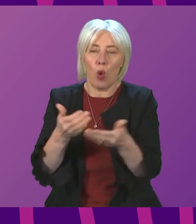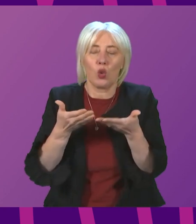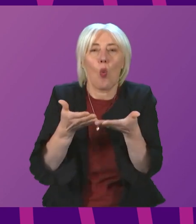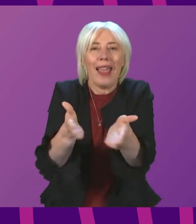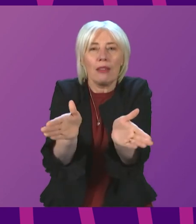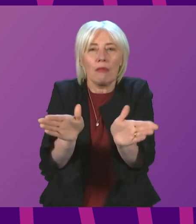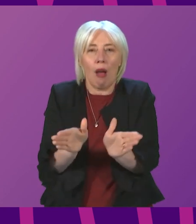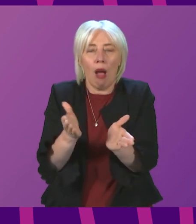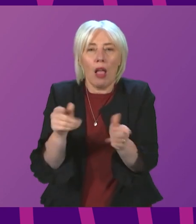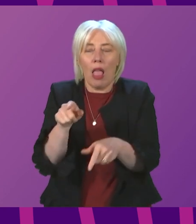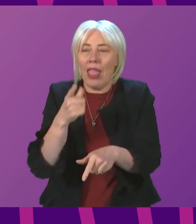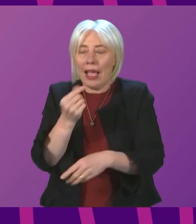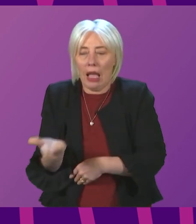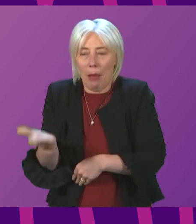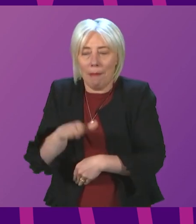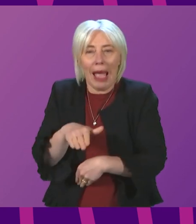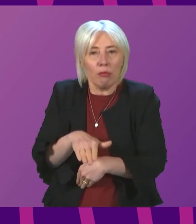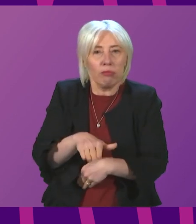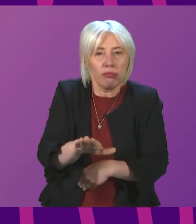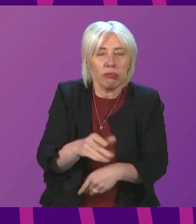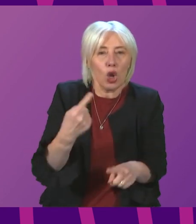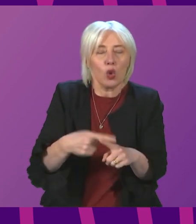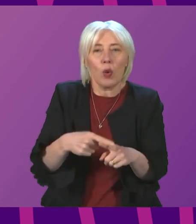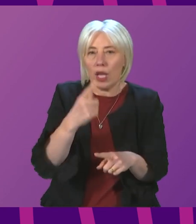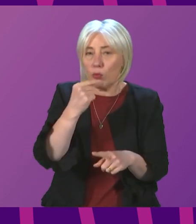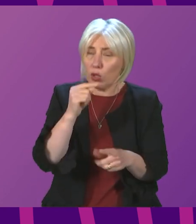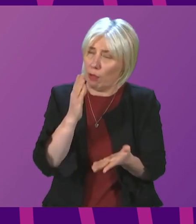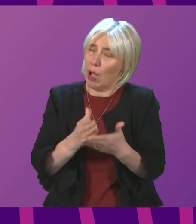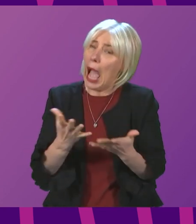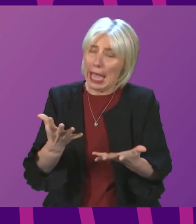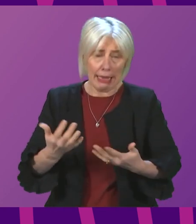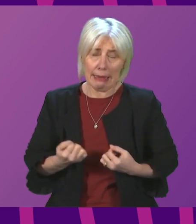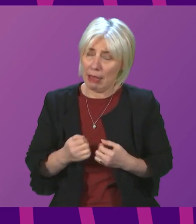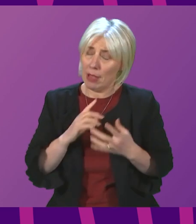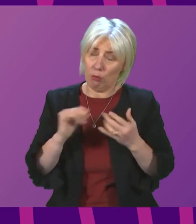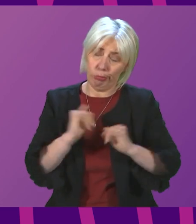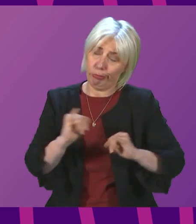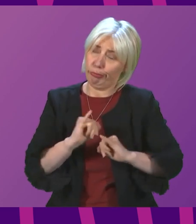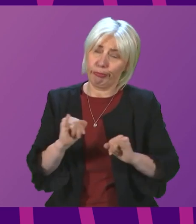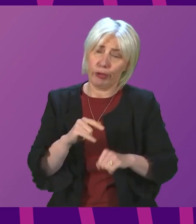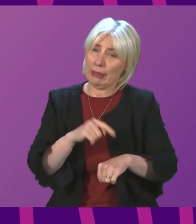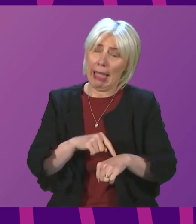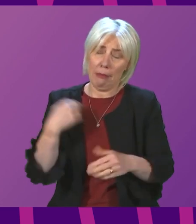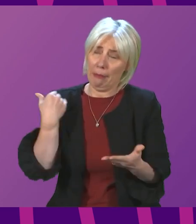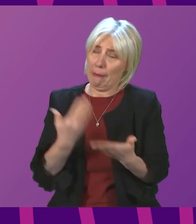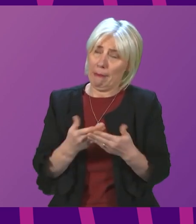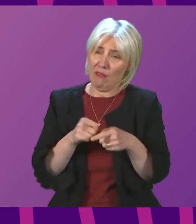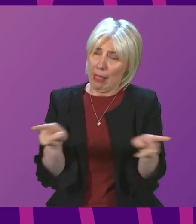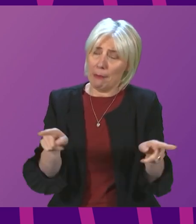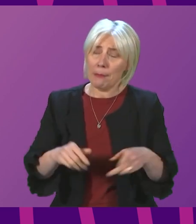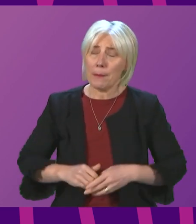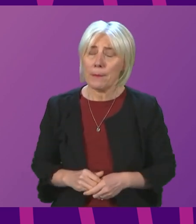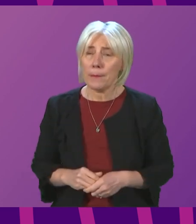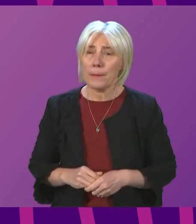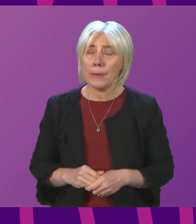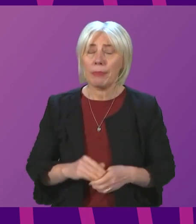to recover as quickly as possible from what I absolutely accept that it been a torrid time for them. Ruth McGuire to be followed